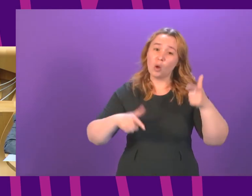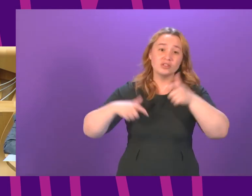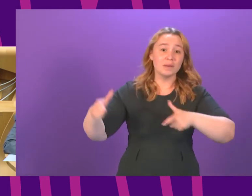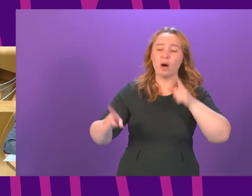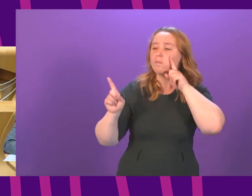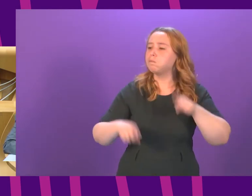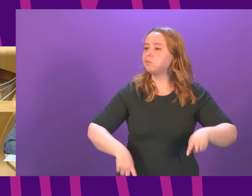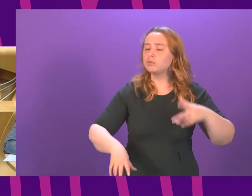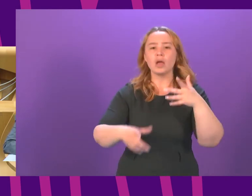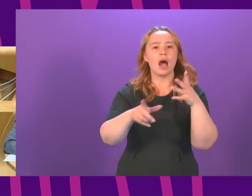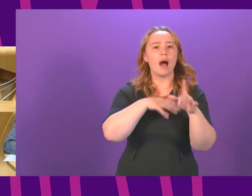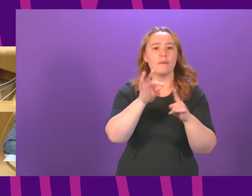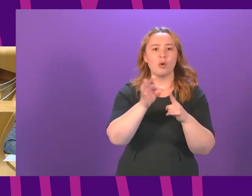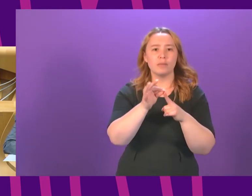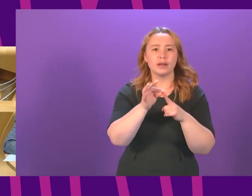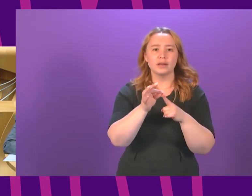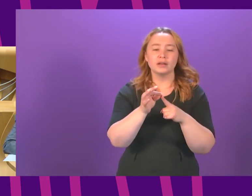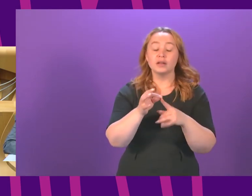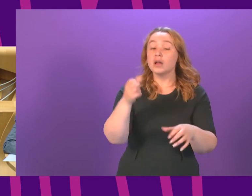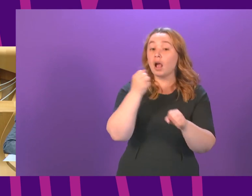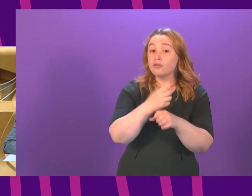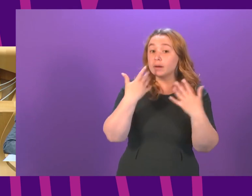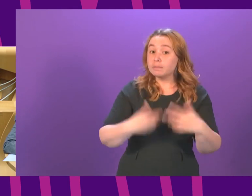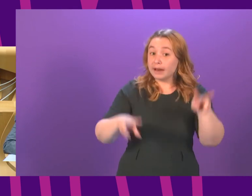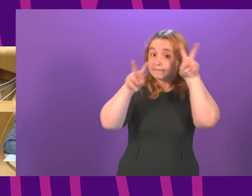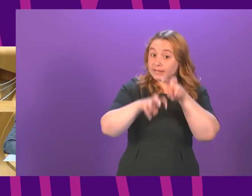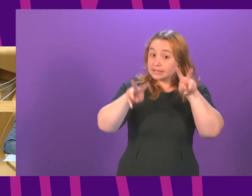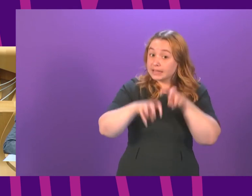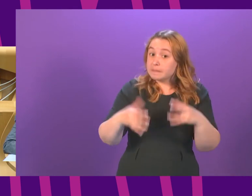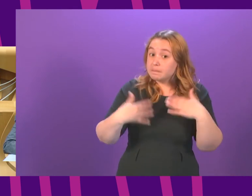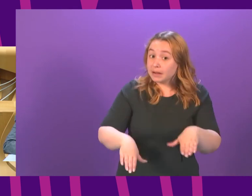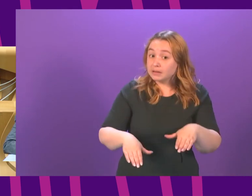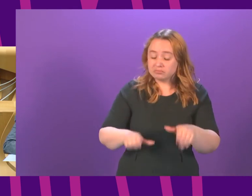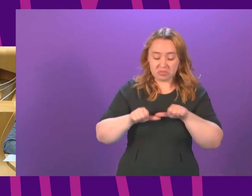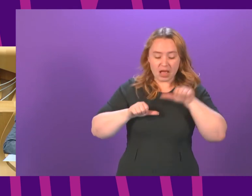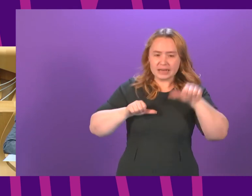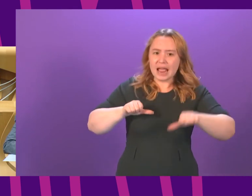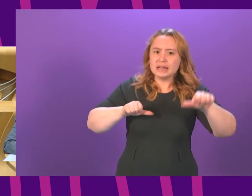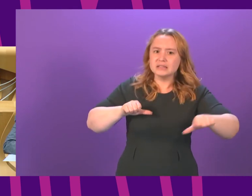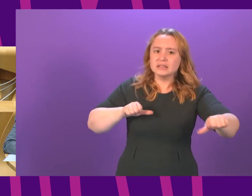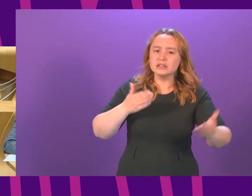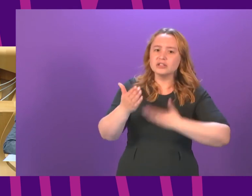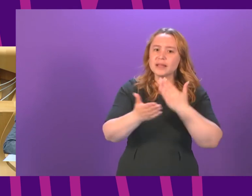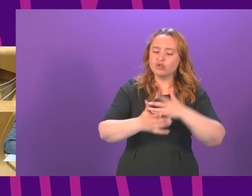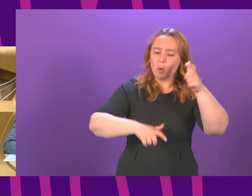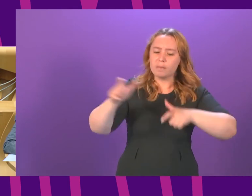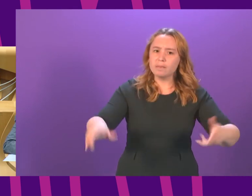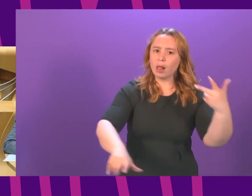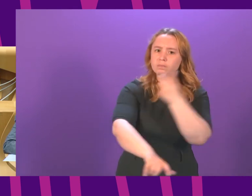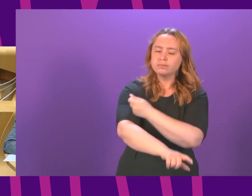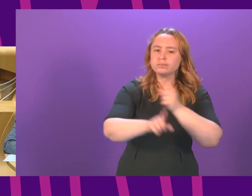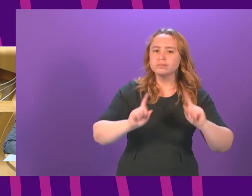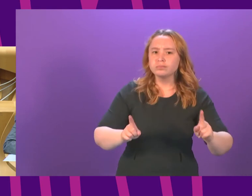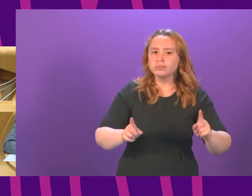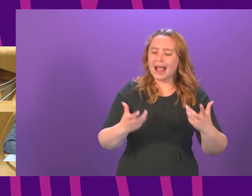so what urgent investigations have the government done what steps are being taken to address these large-scale missed